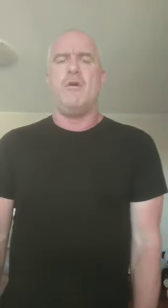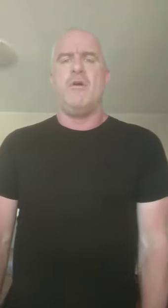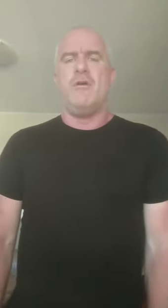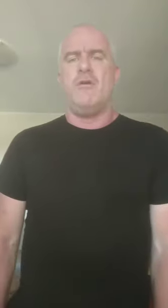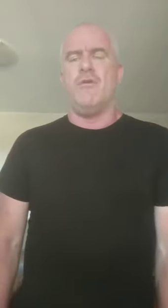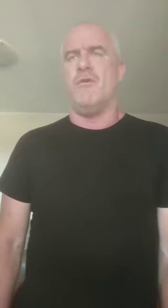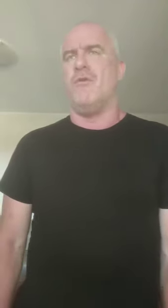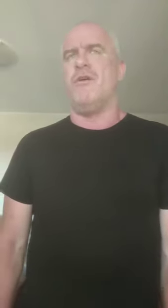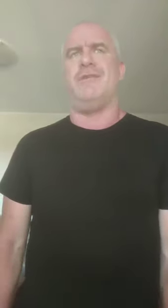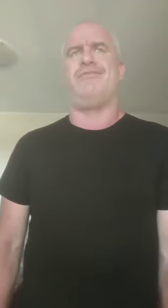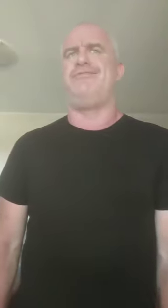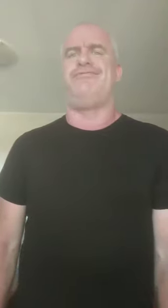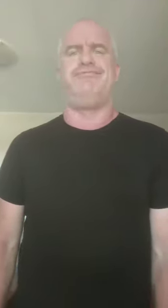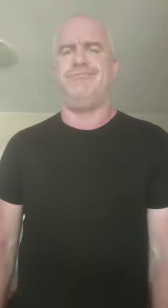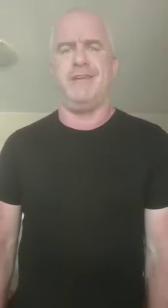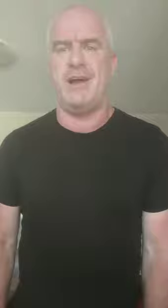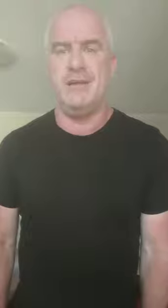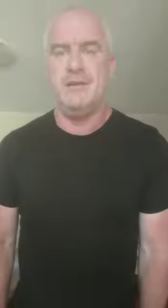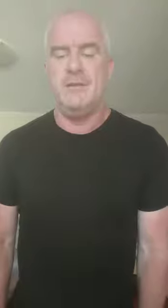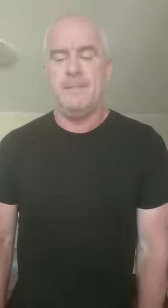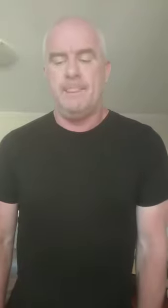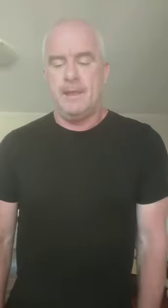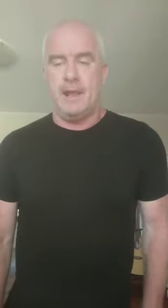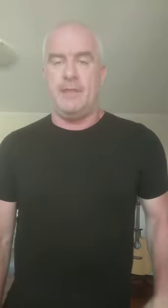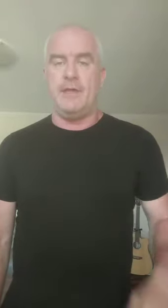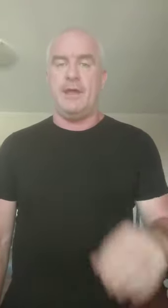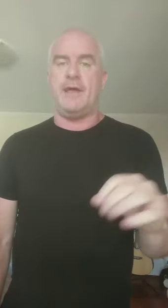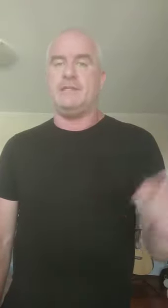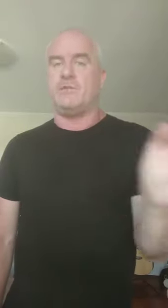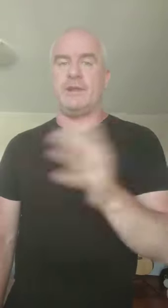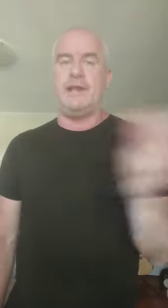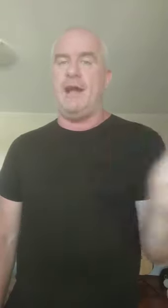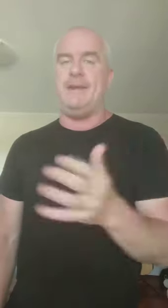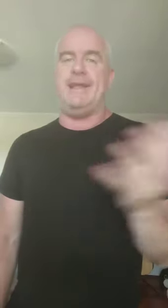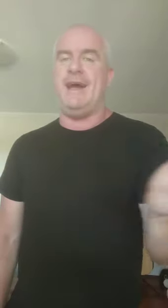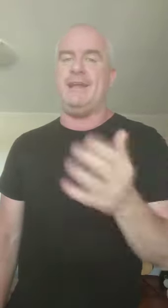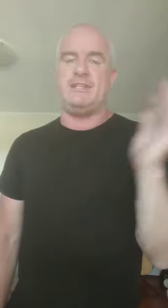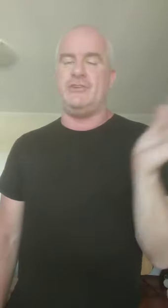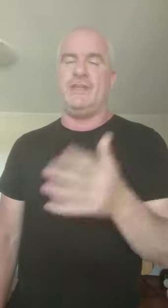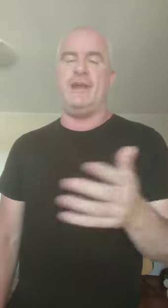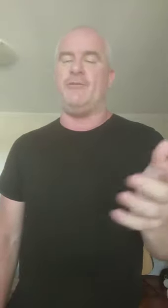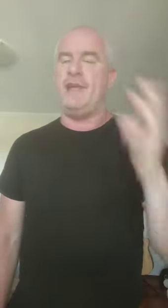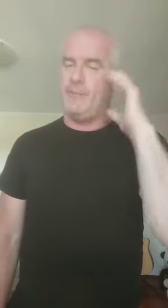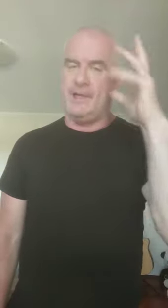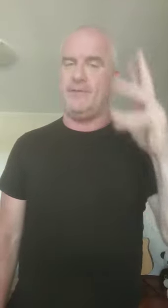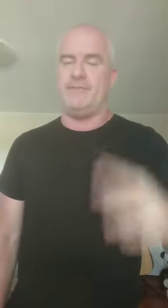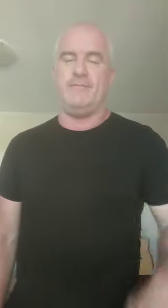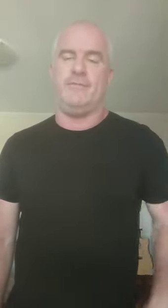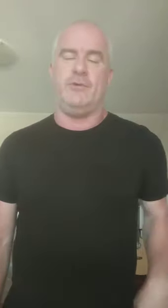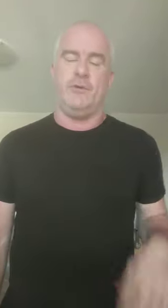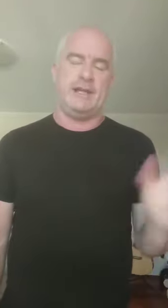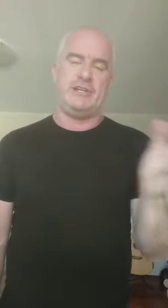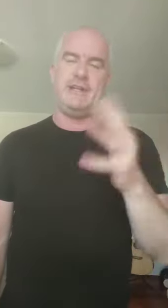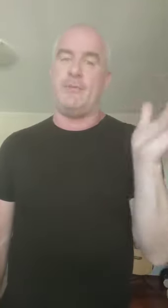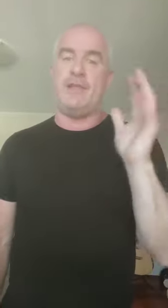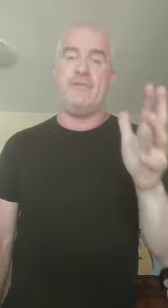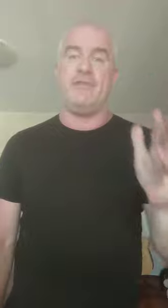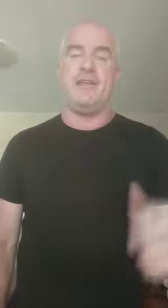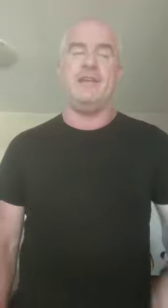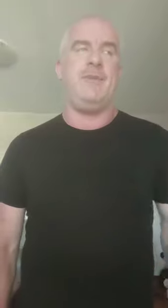whatever. And they just want to cut me down and shoot that hole down with even all that shit down without even thinking